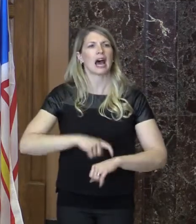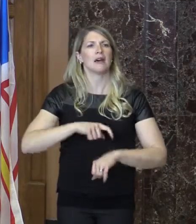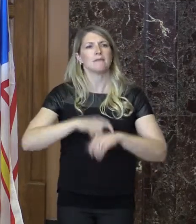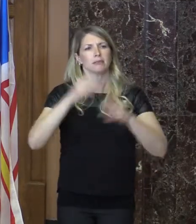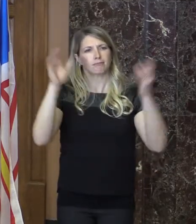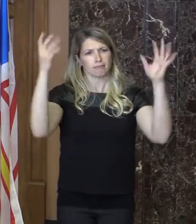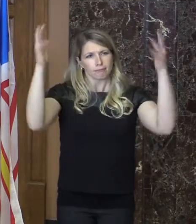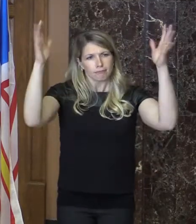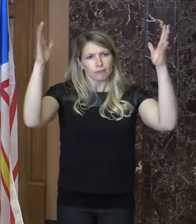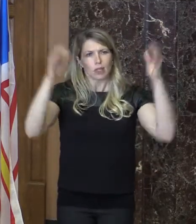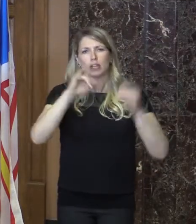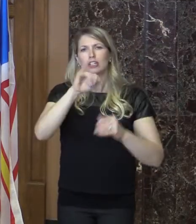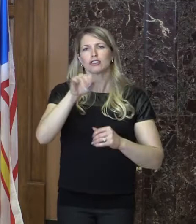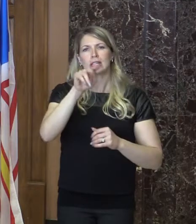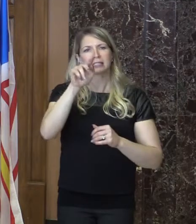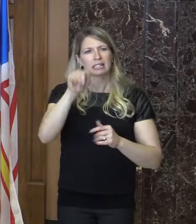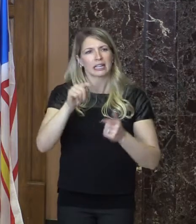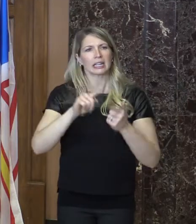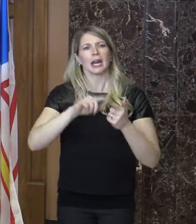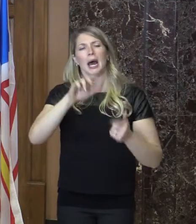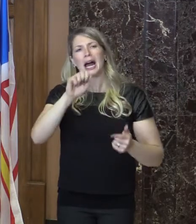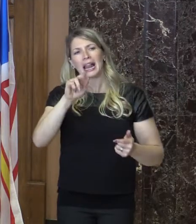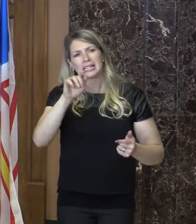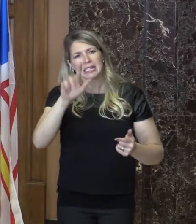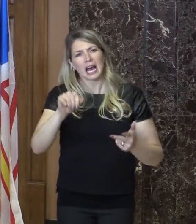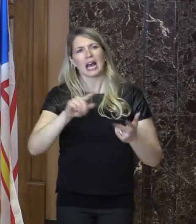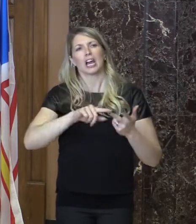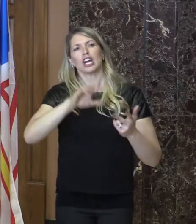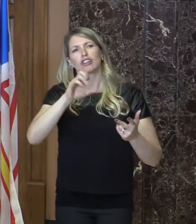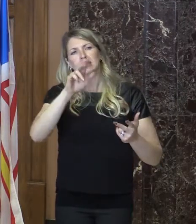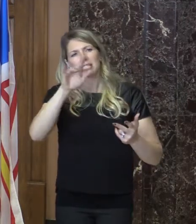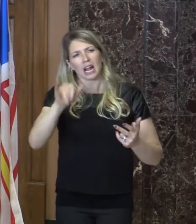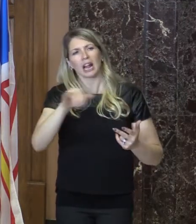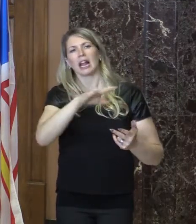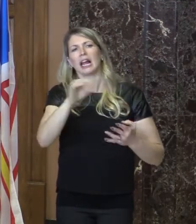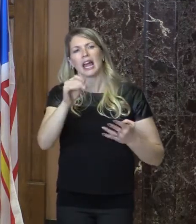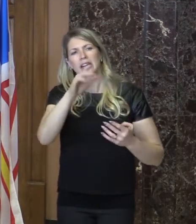Dodge, Floressa Harris, Sandra Smith and Crystal Young.